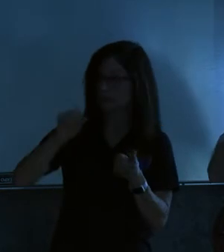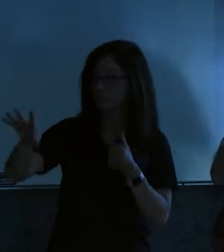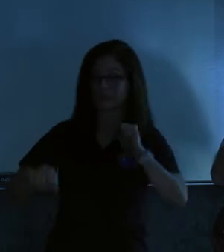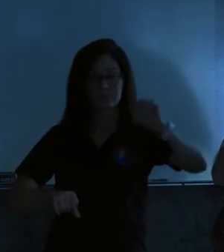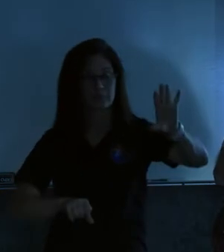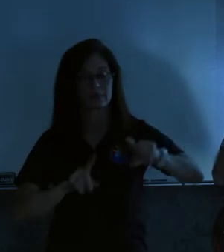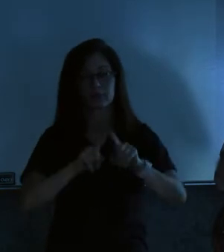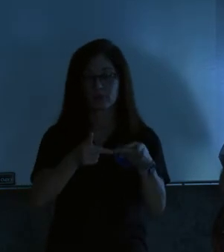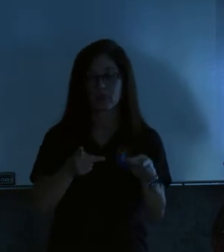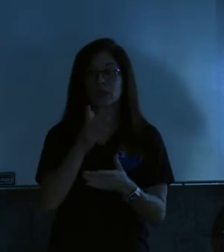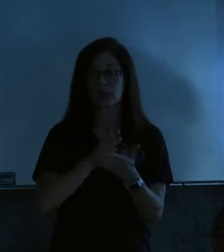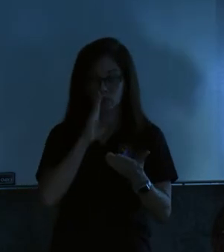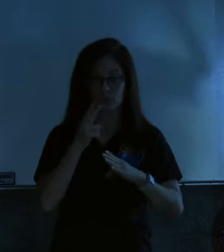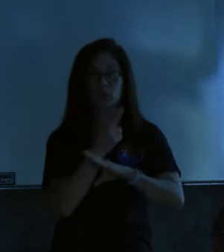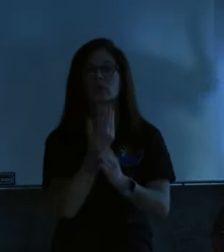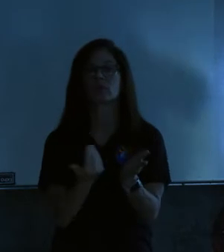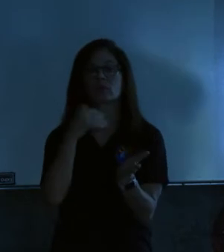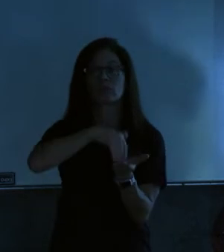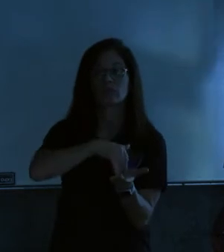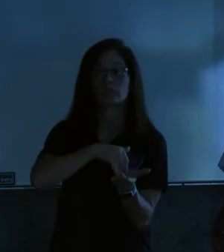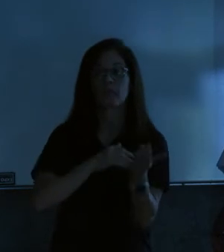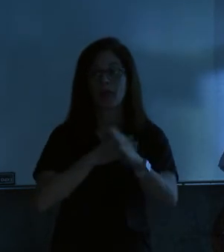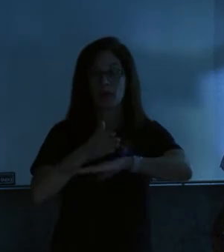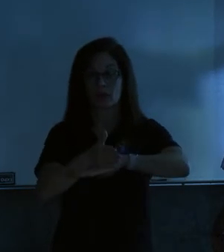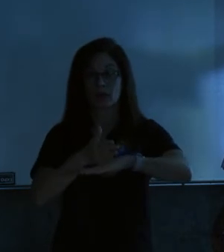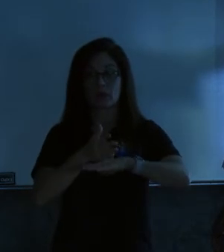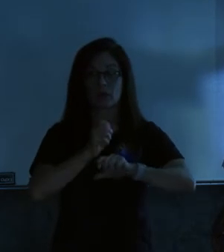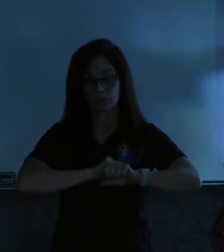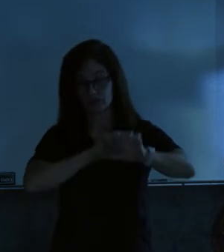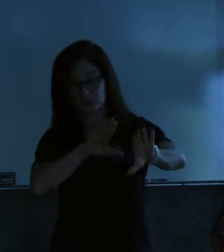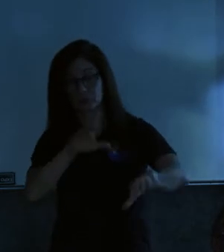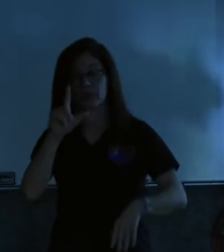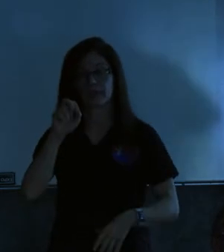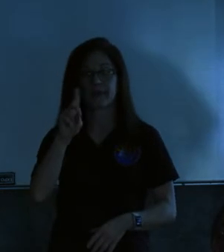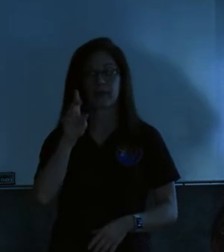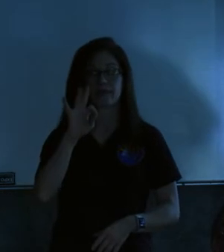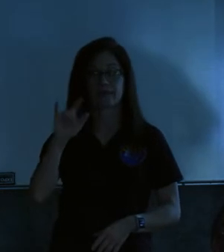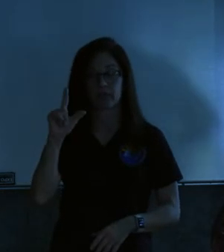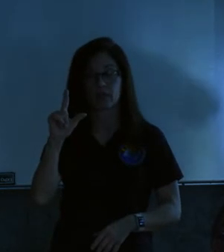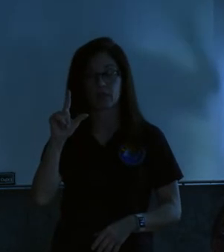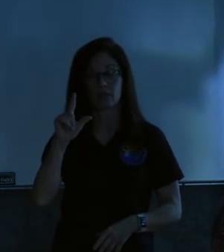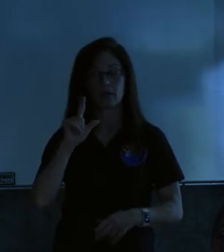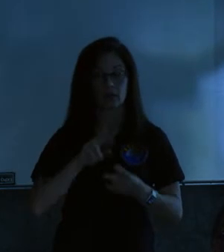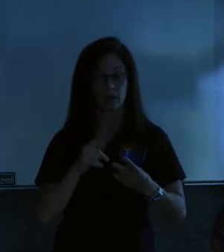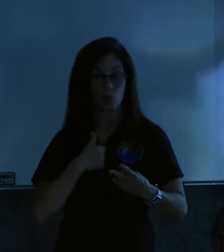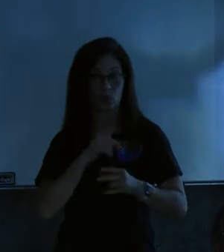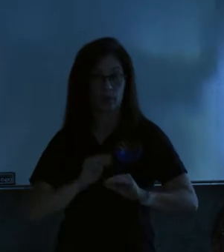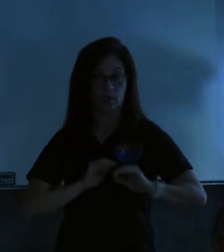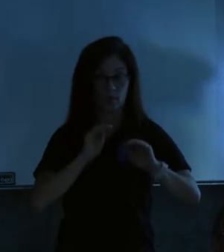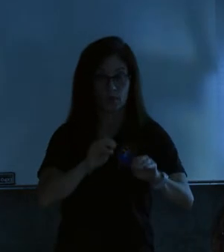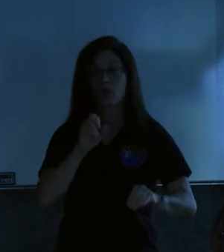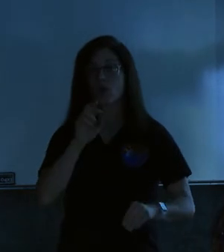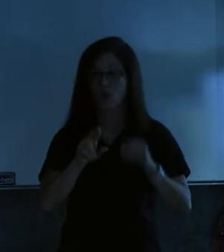some of it's going to get reused. The lumber and timber is going to go to the landfill, either by us or if,